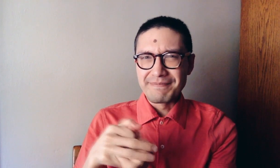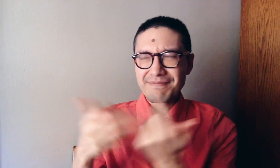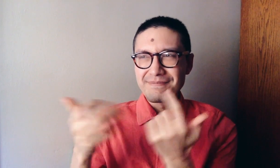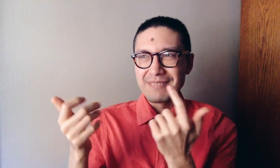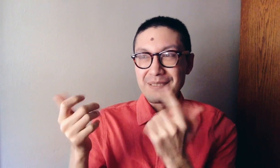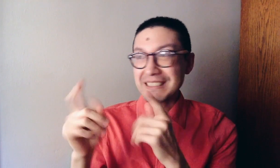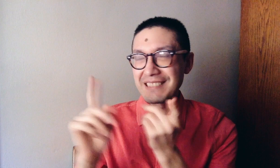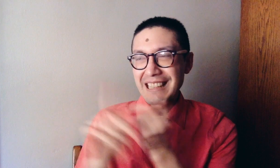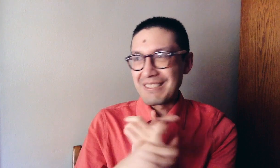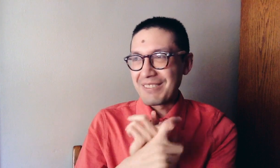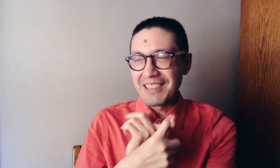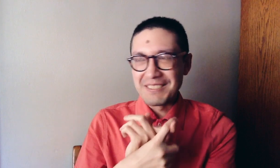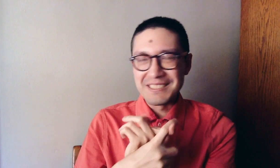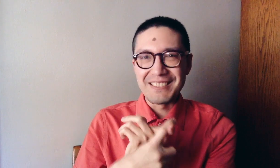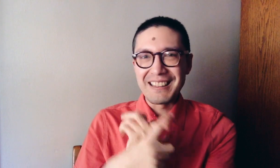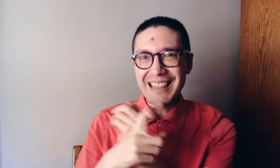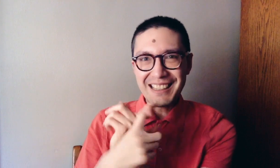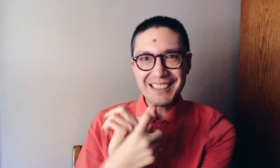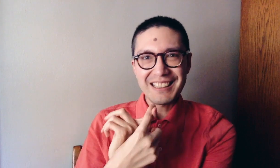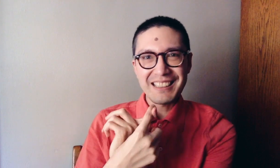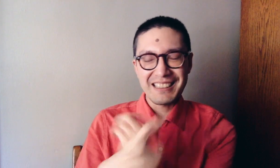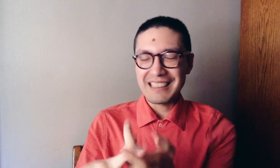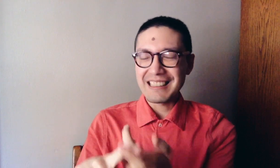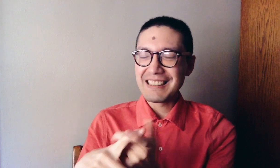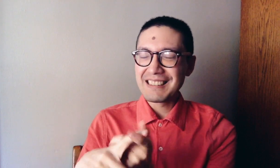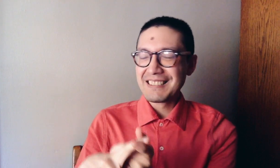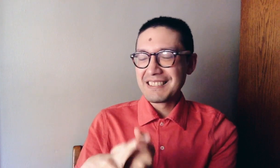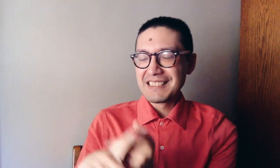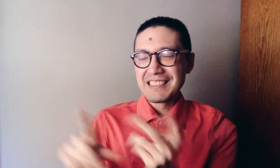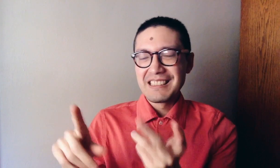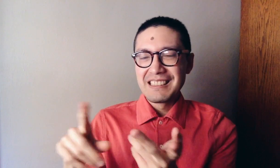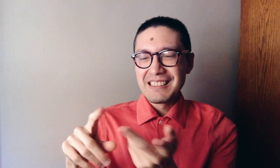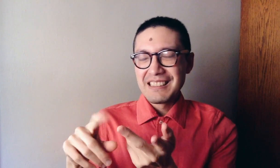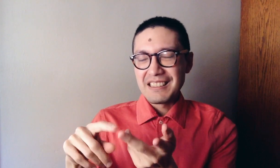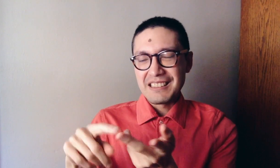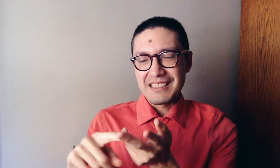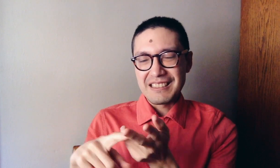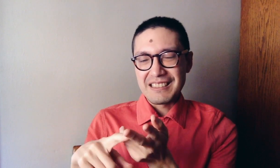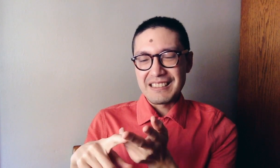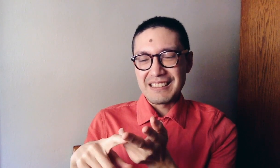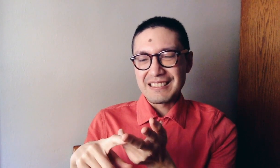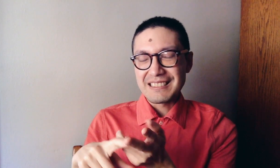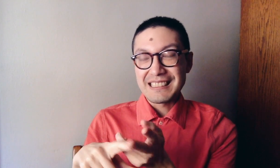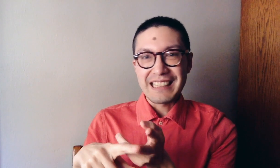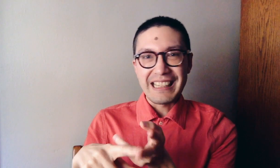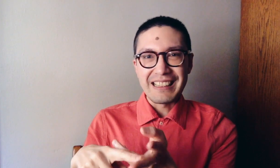I'm still having problems with eye contact, and the same